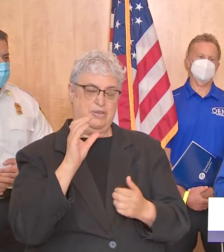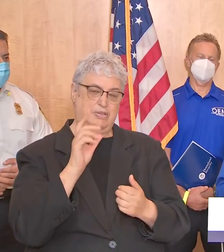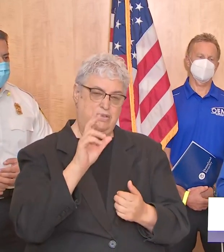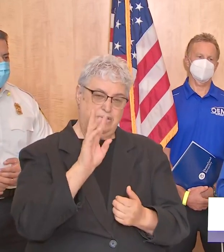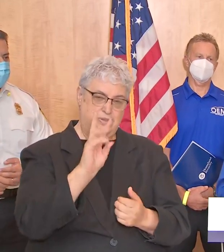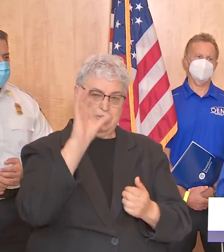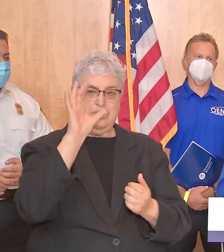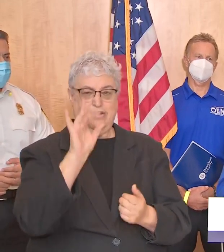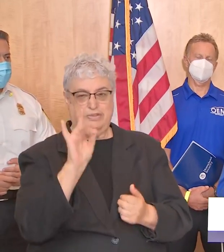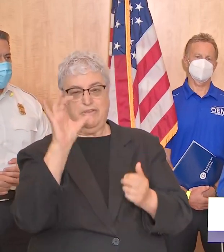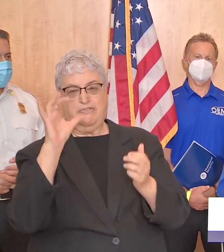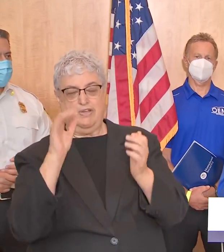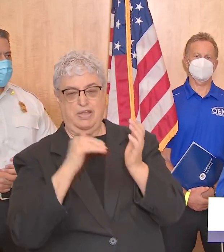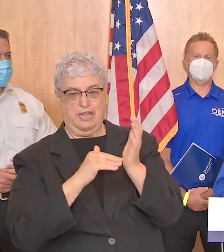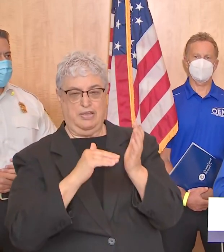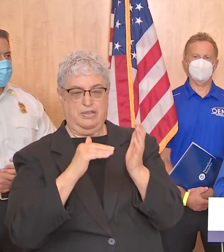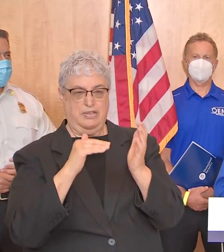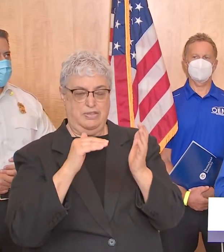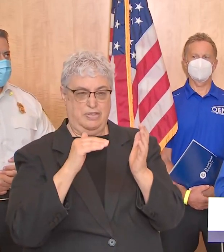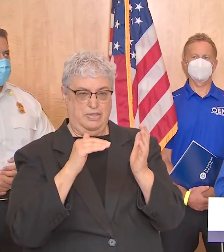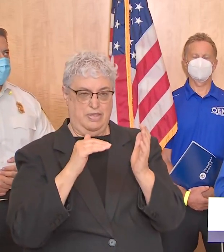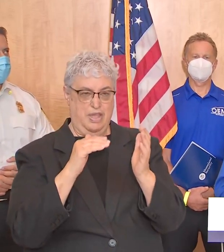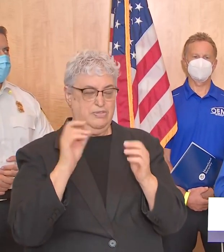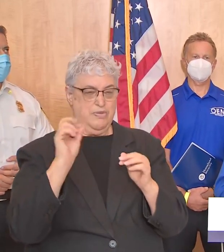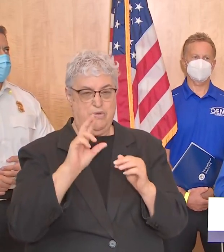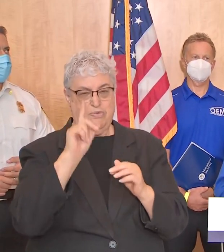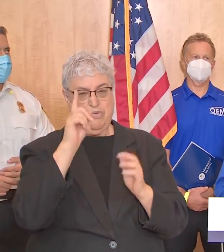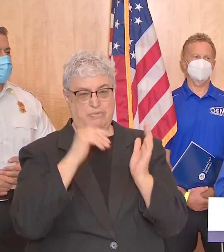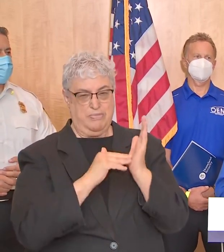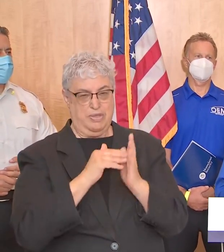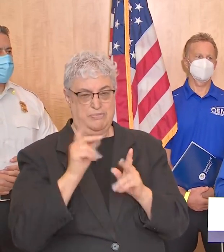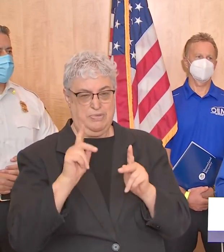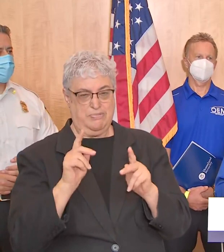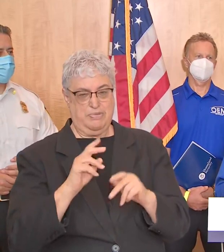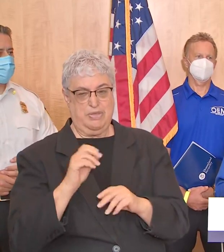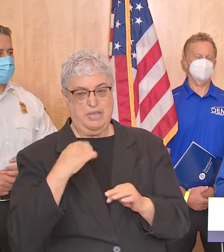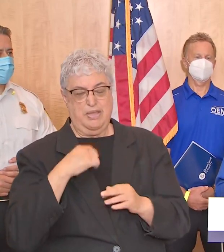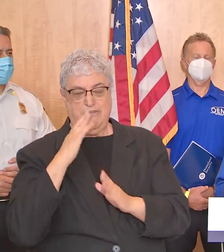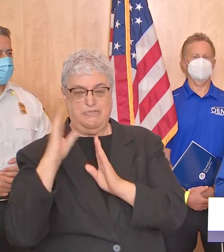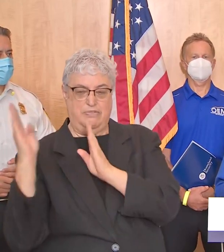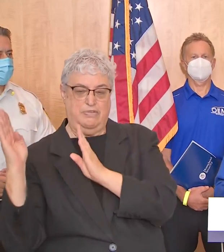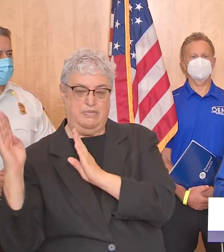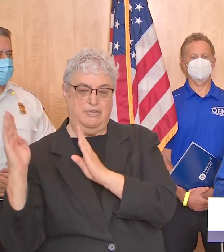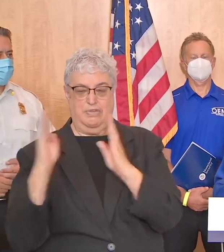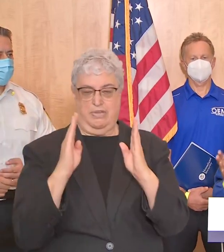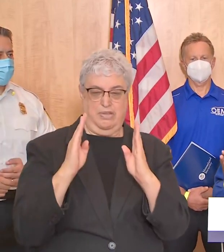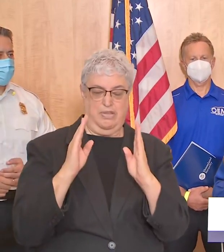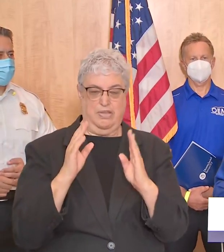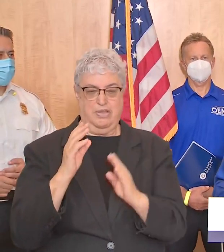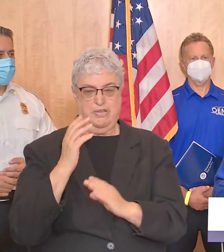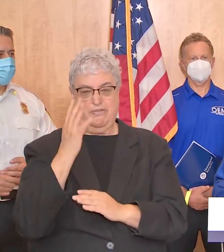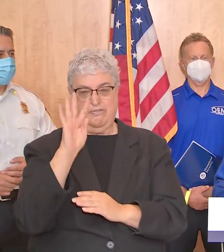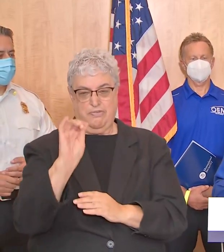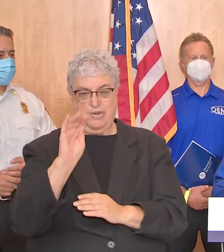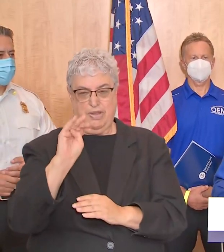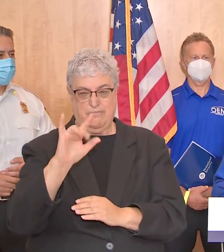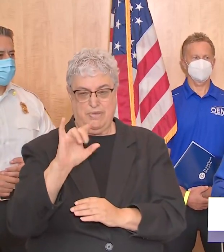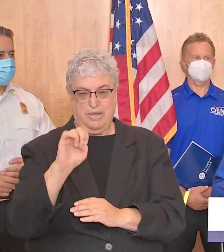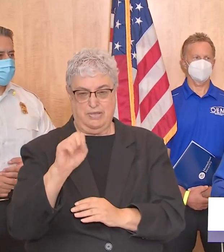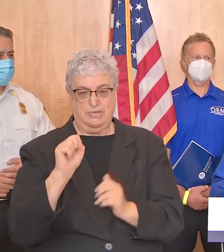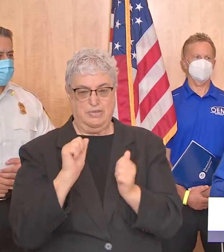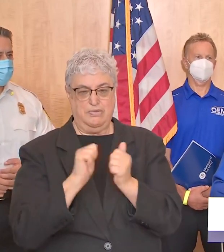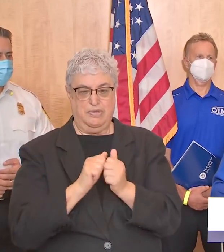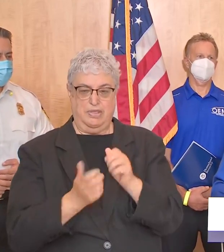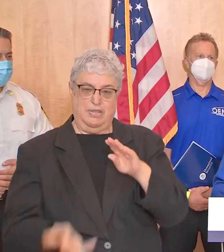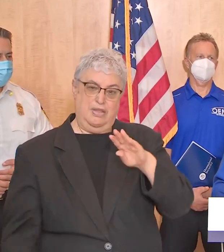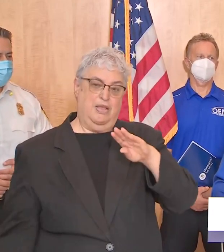so if it had just moved 40 miles uh to the west um could be could be catastrophic especially with the rapid